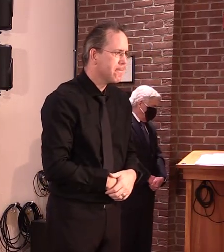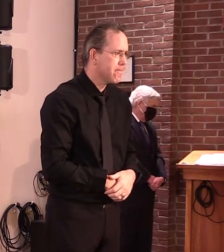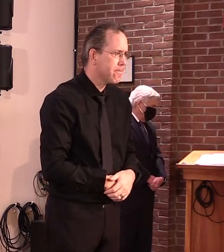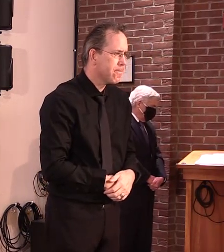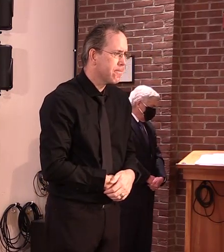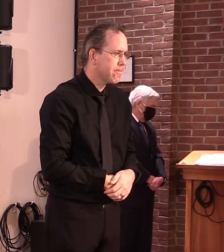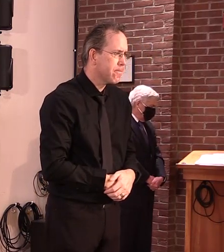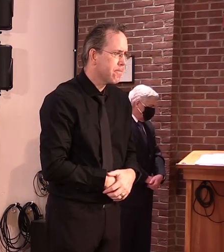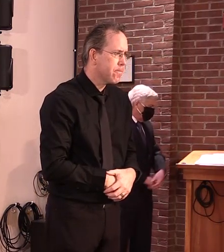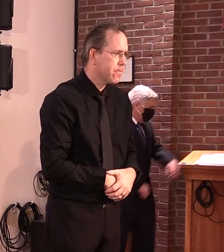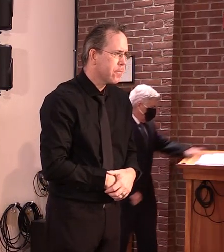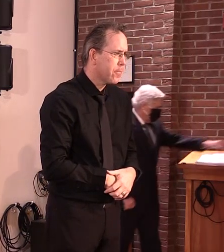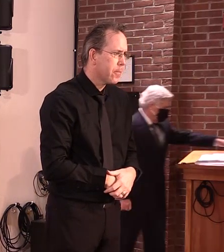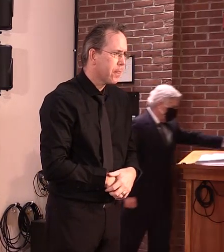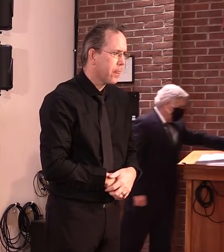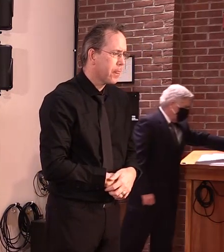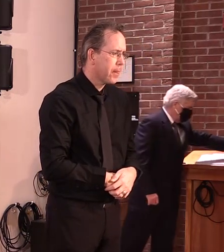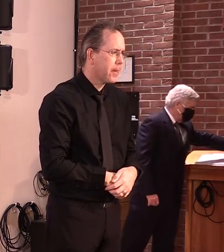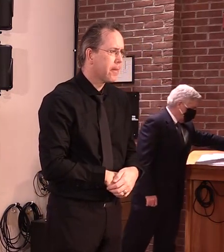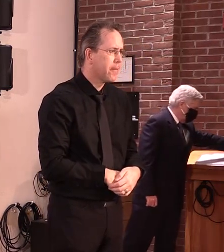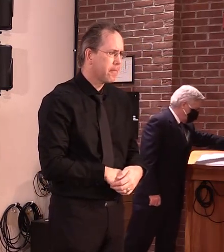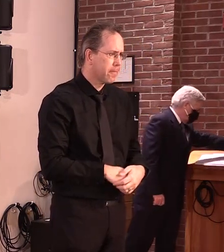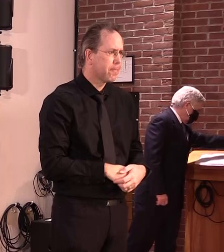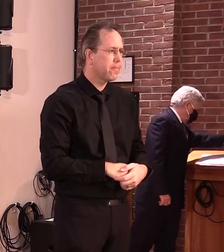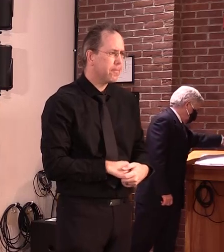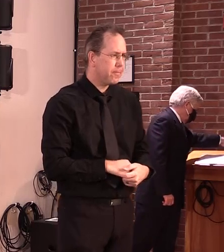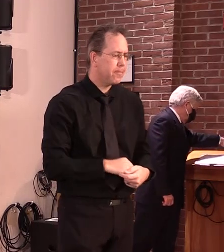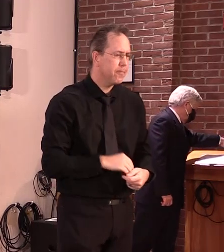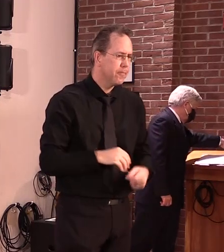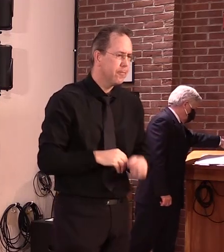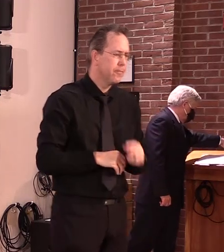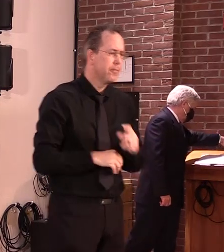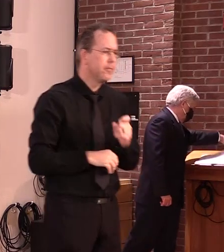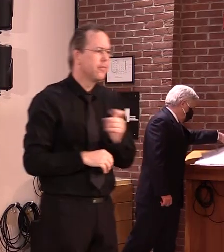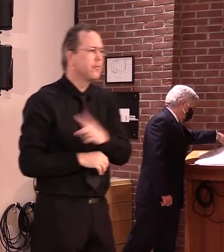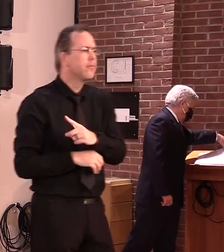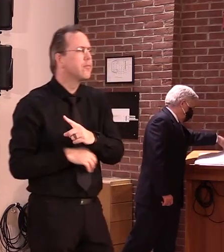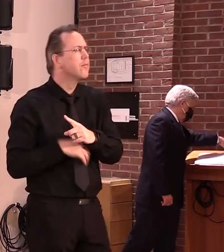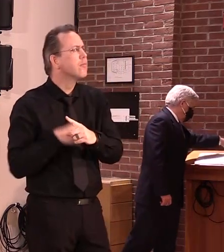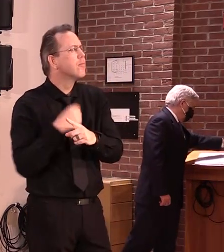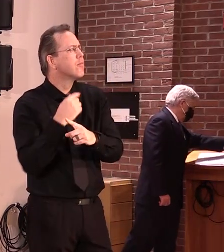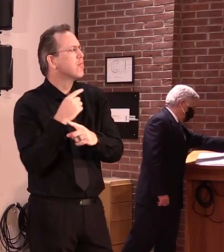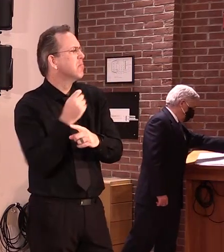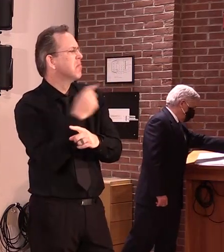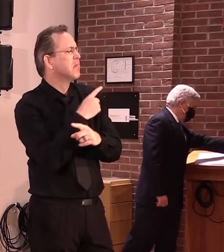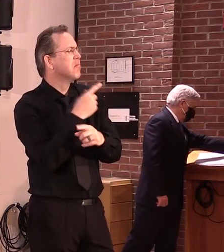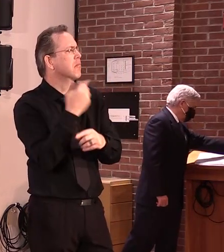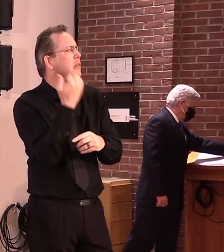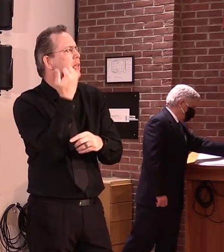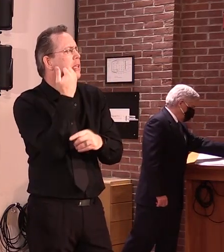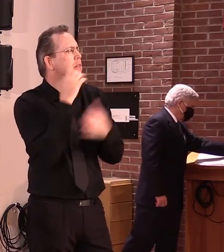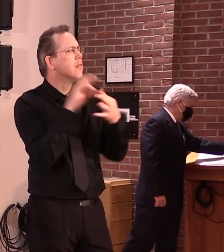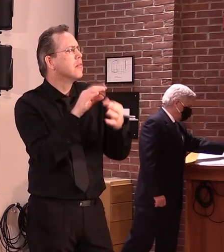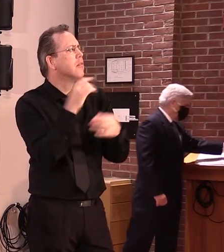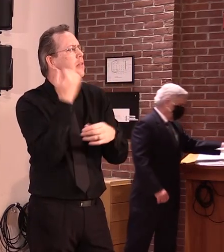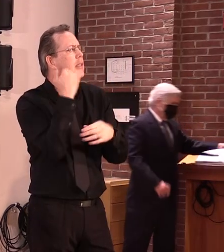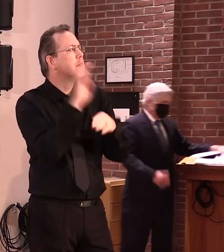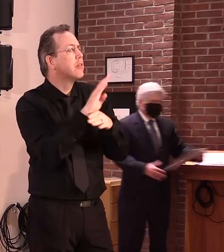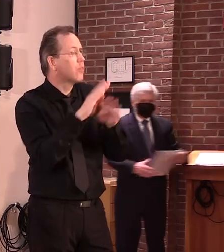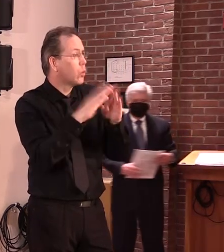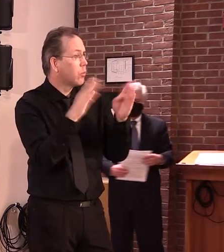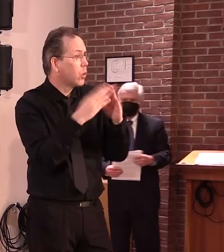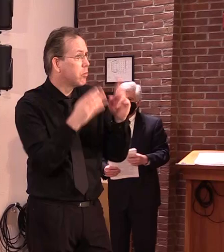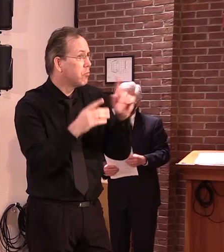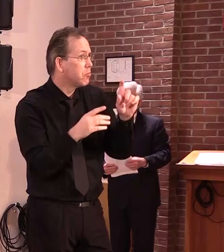of dental practices. So as Secretary Smith mentioned, the stop of PPE is limited.